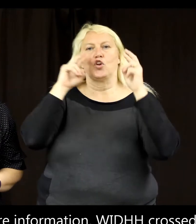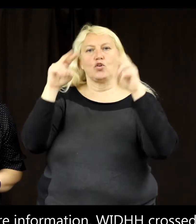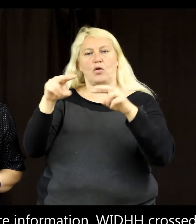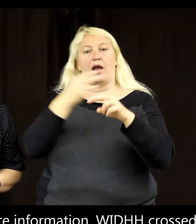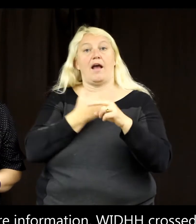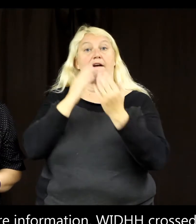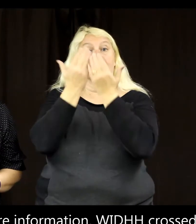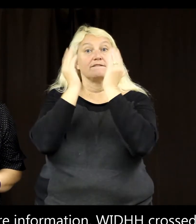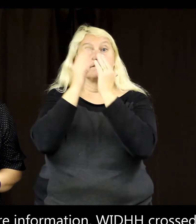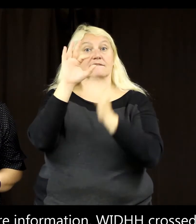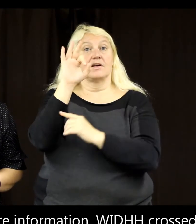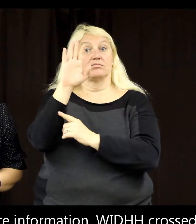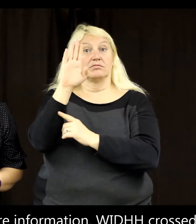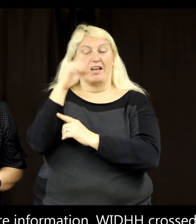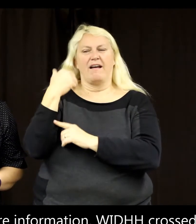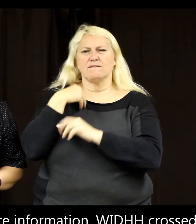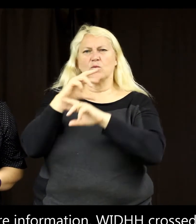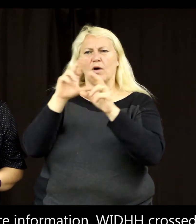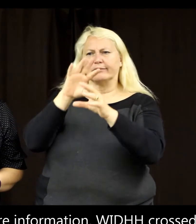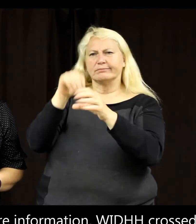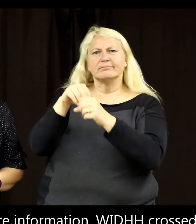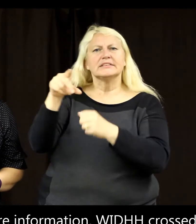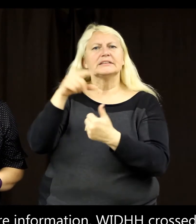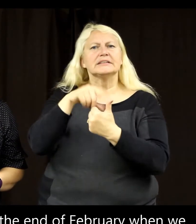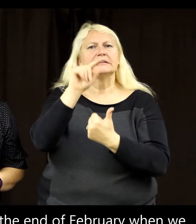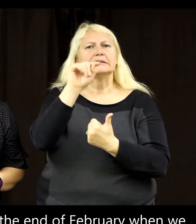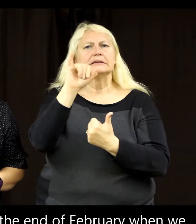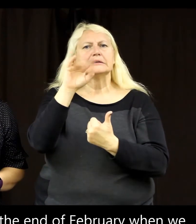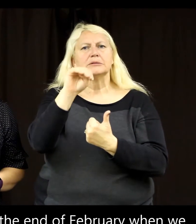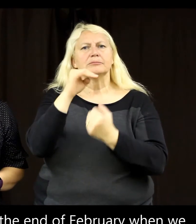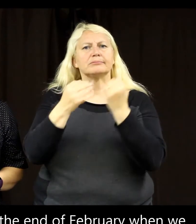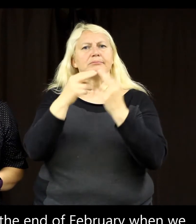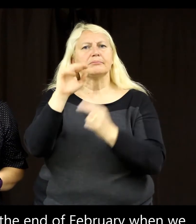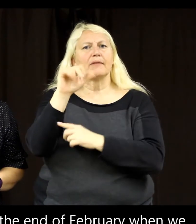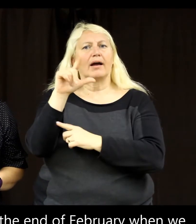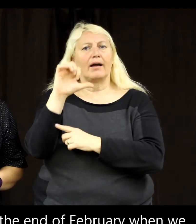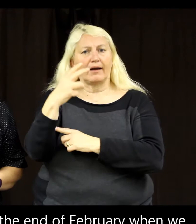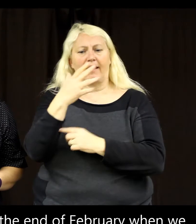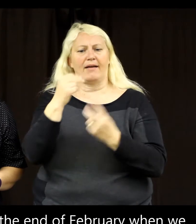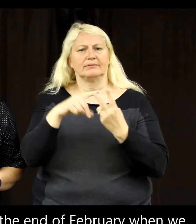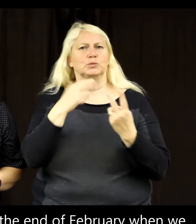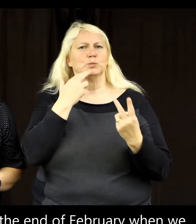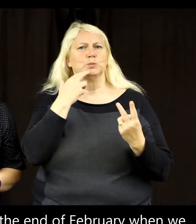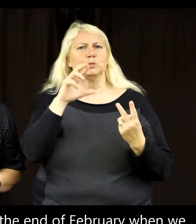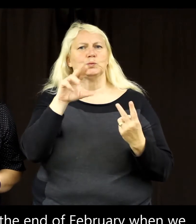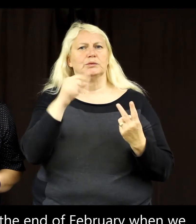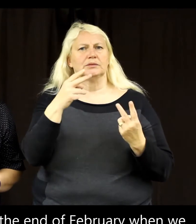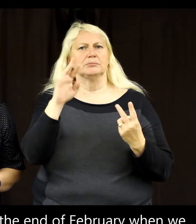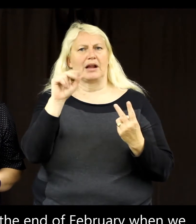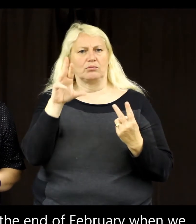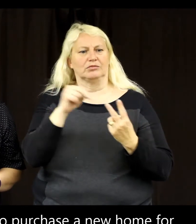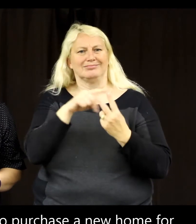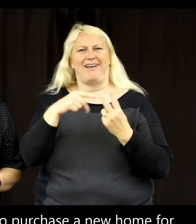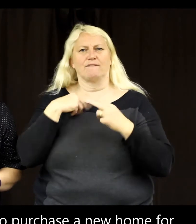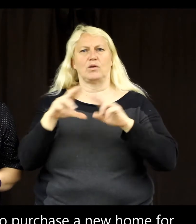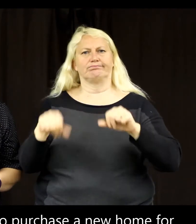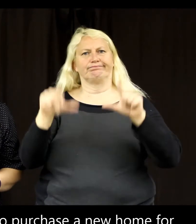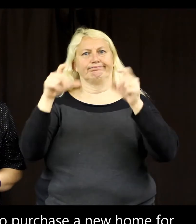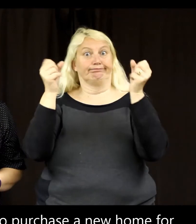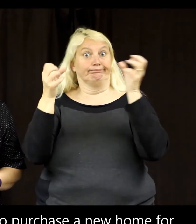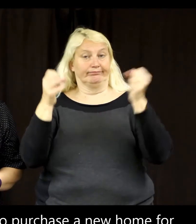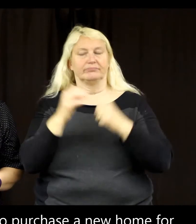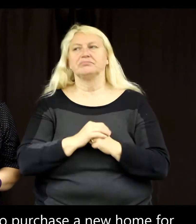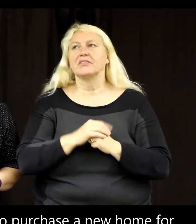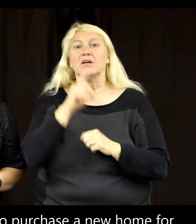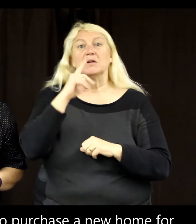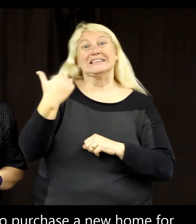for more information. WID crossed a major milestone at the end of February when we signed the papers to purchase a new